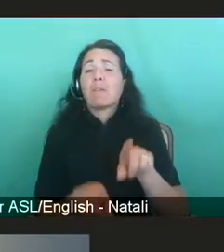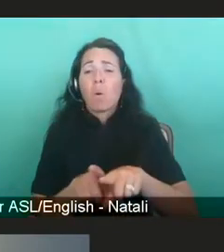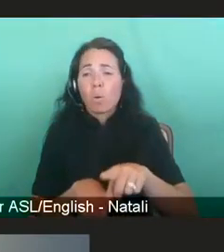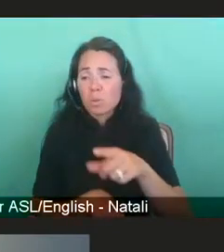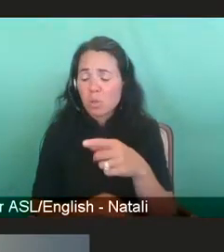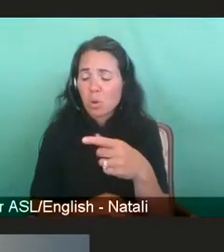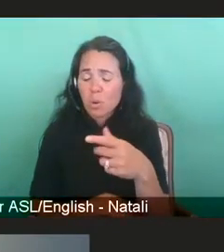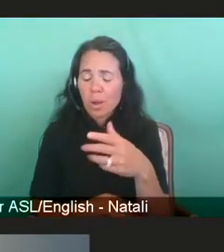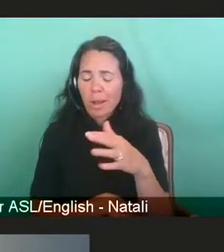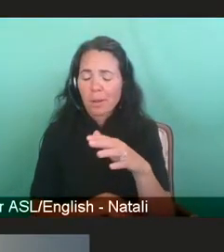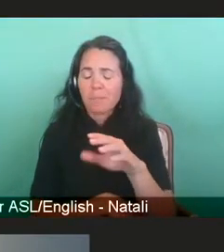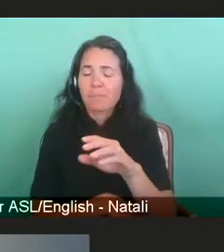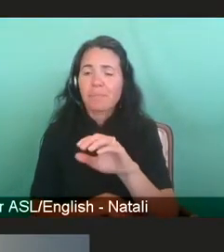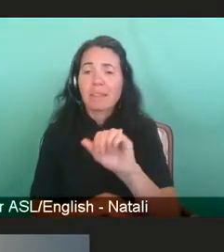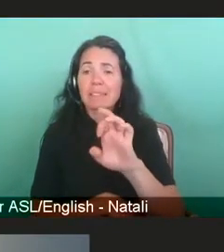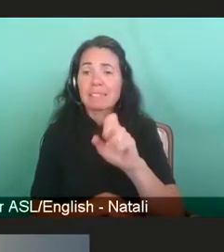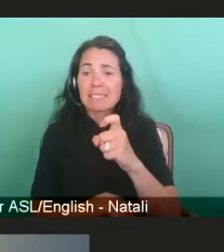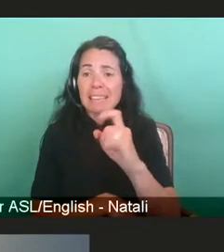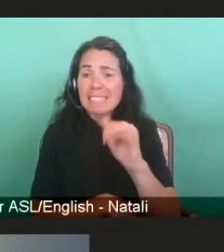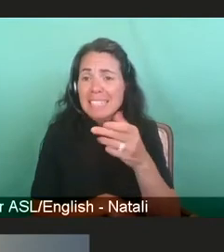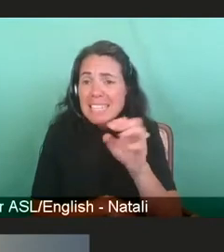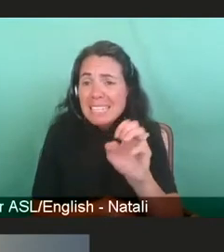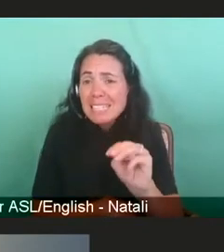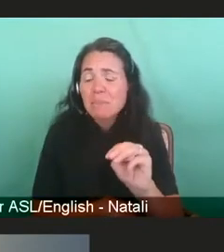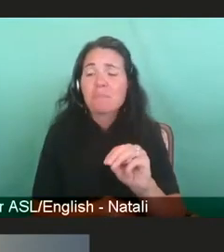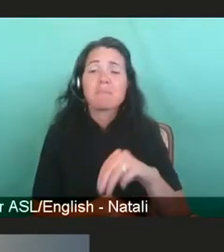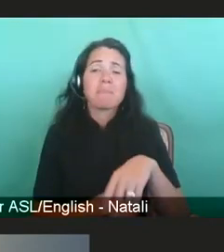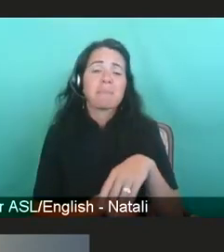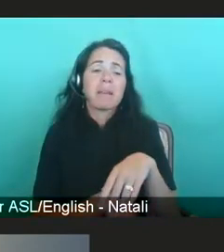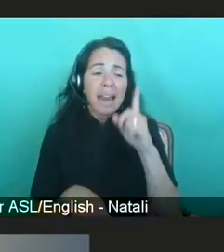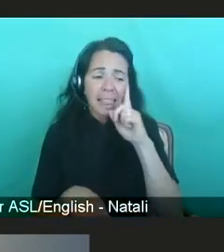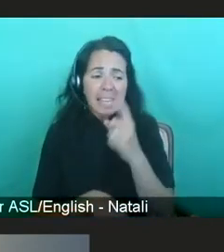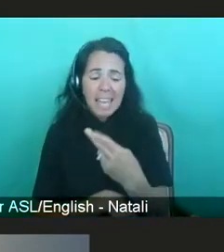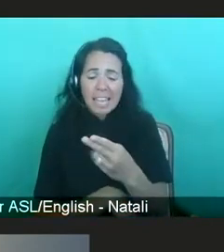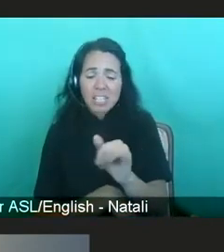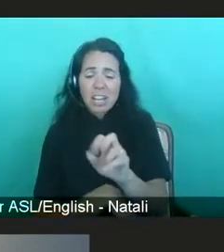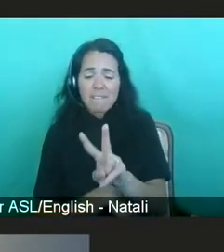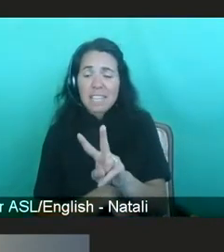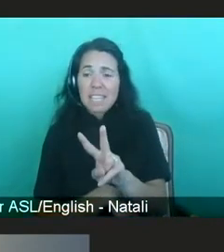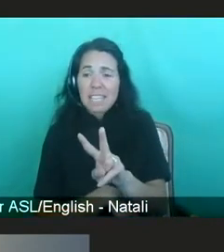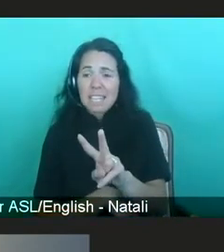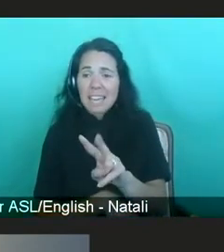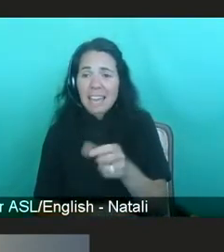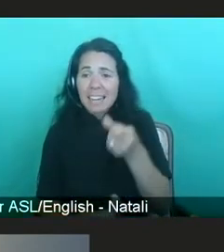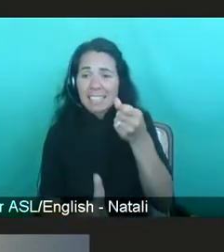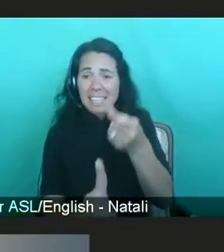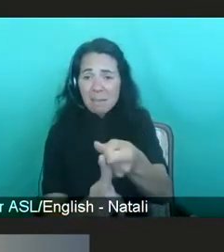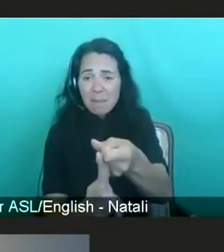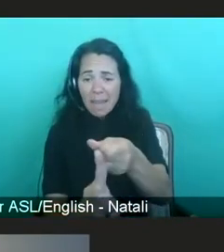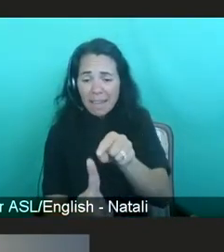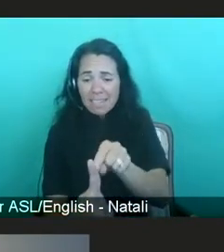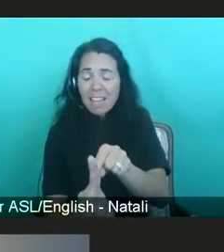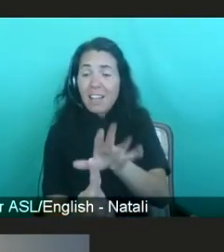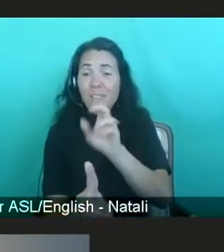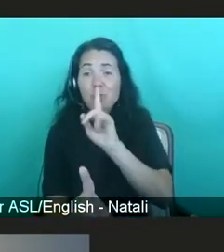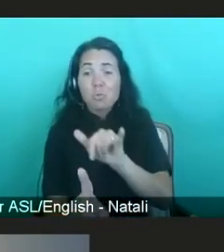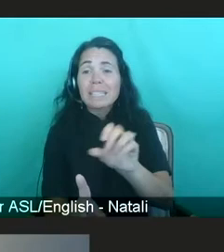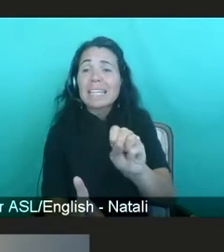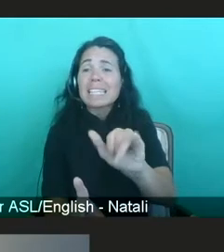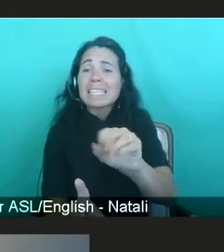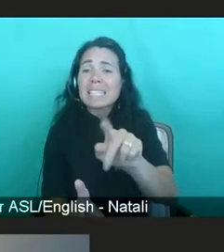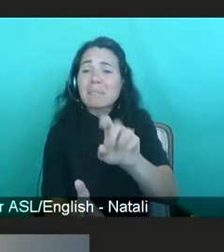I often say that HIV and its impact to me are really symptoms of larger societal issues.